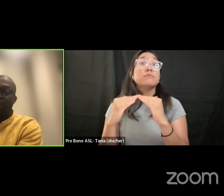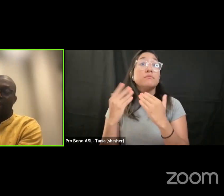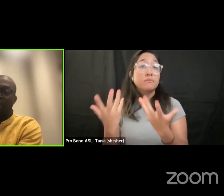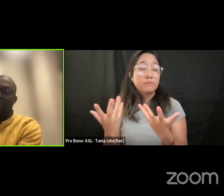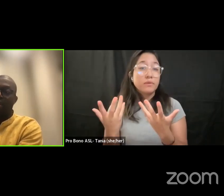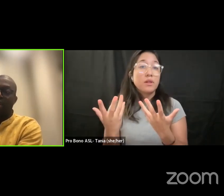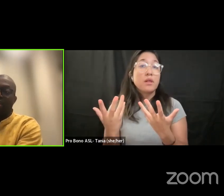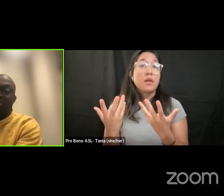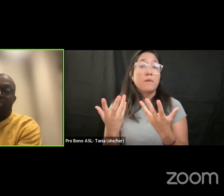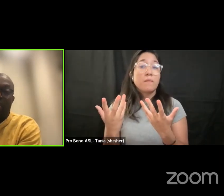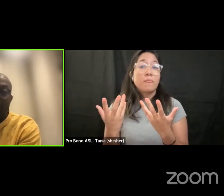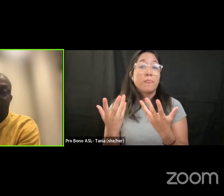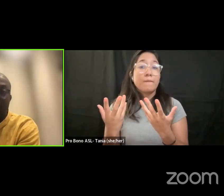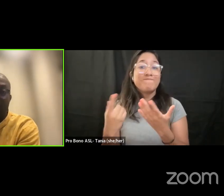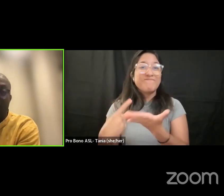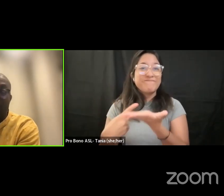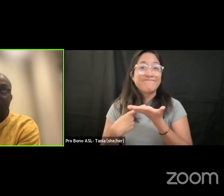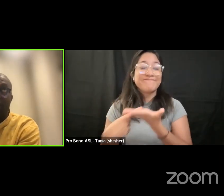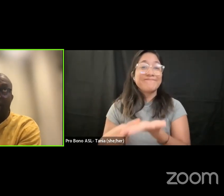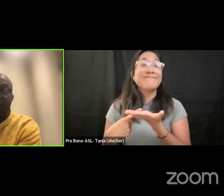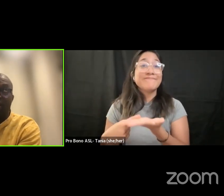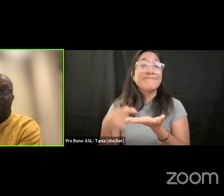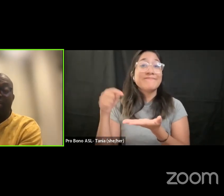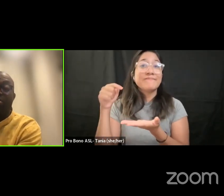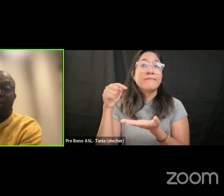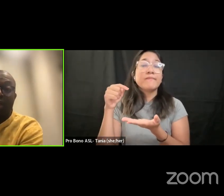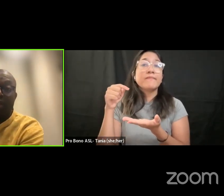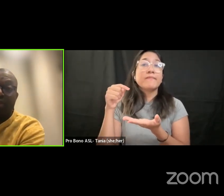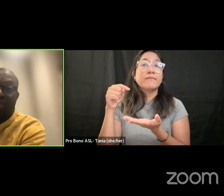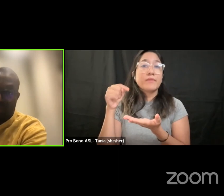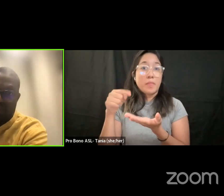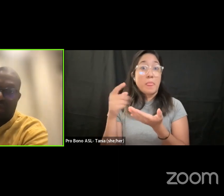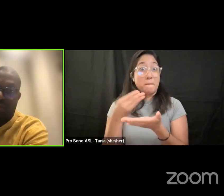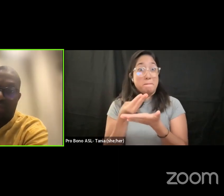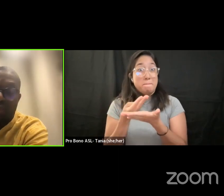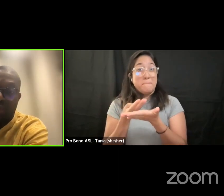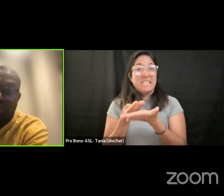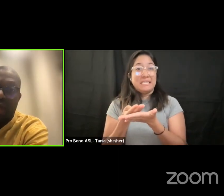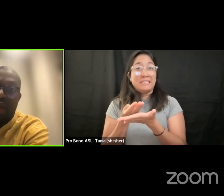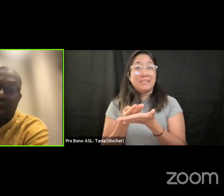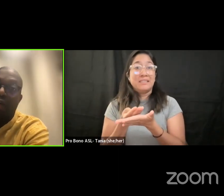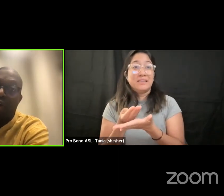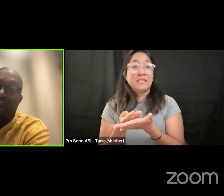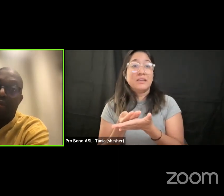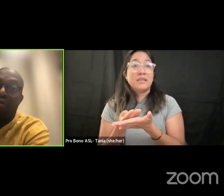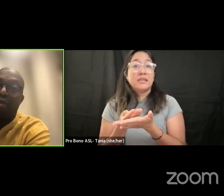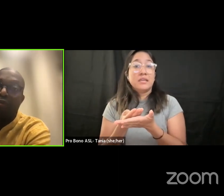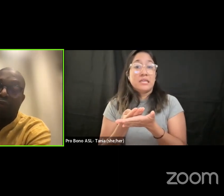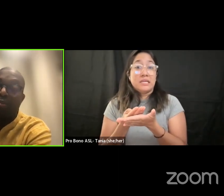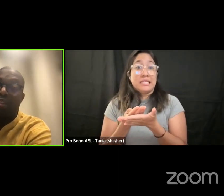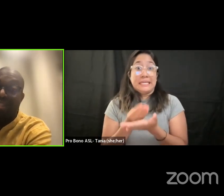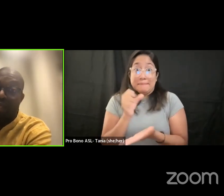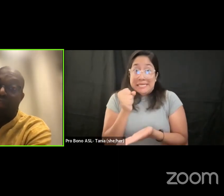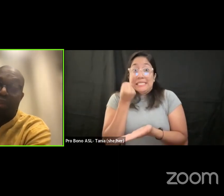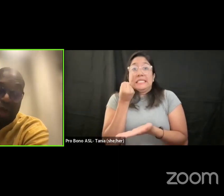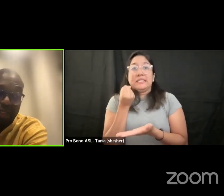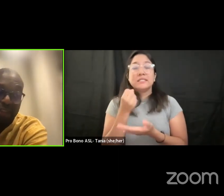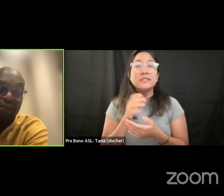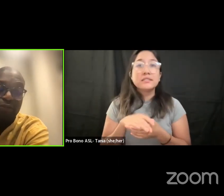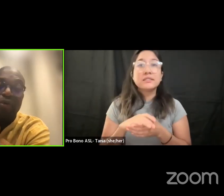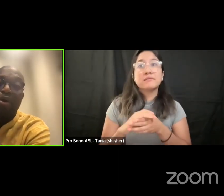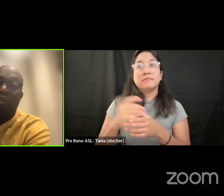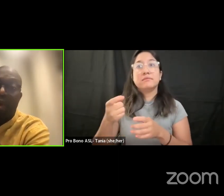the these waste is the the these monies in plural are coming from these